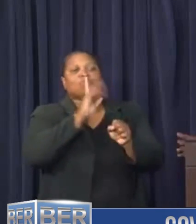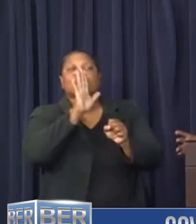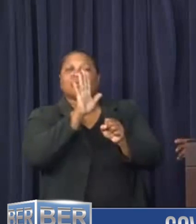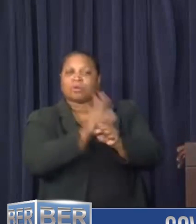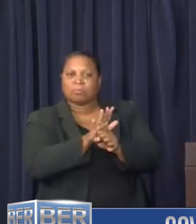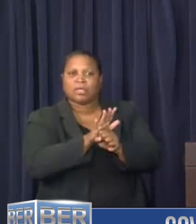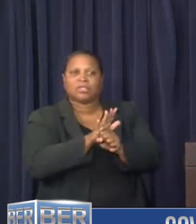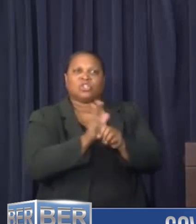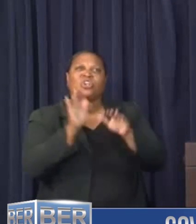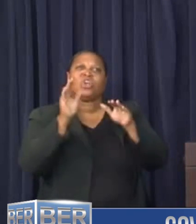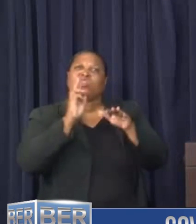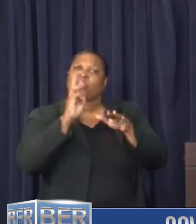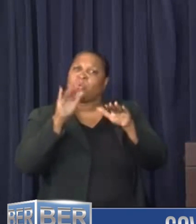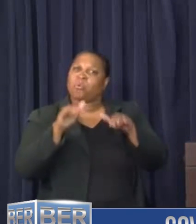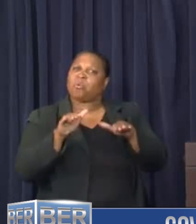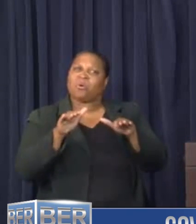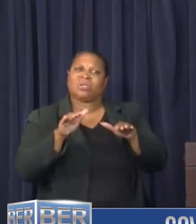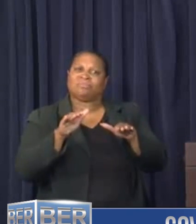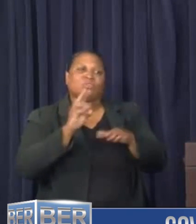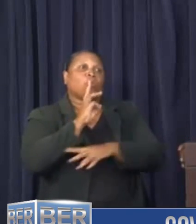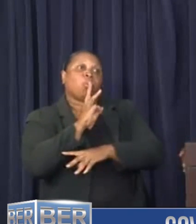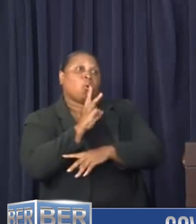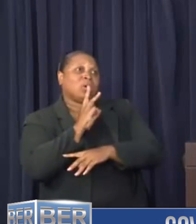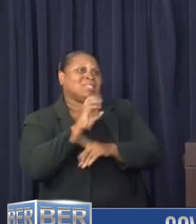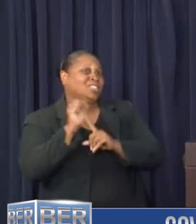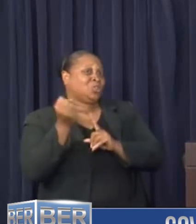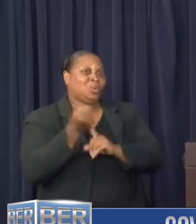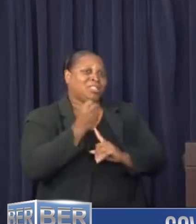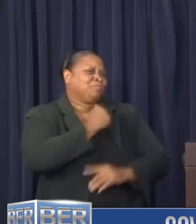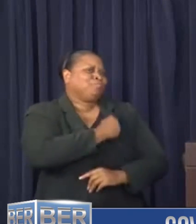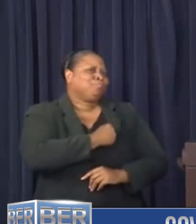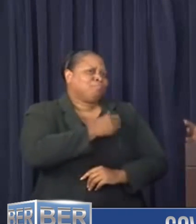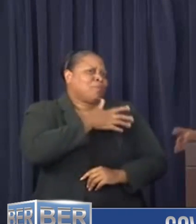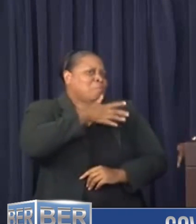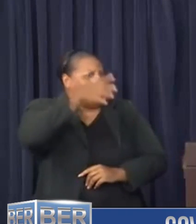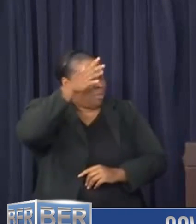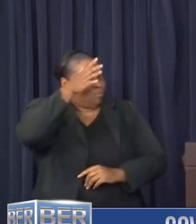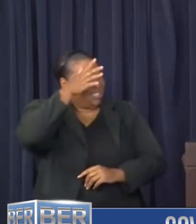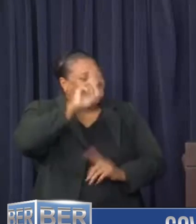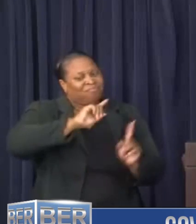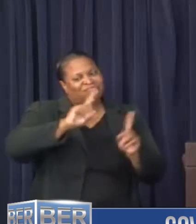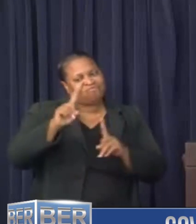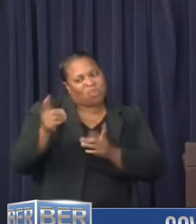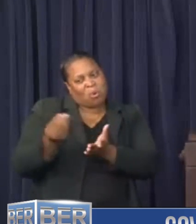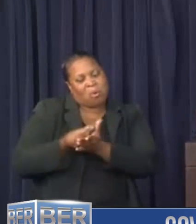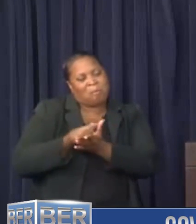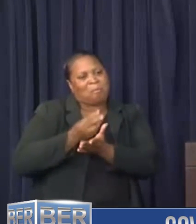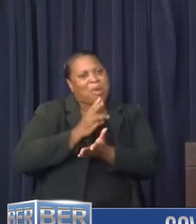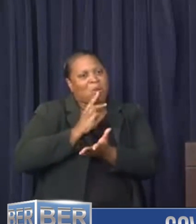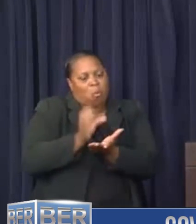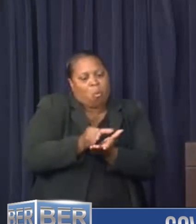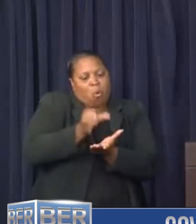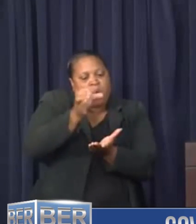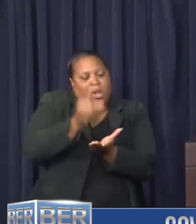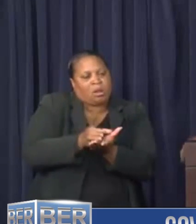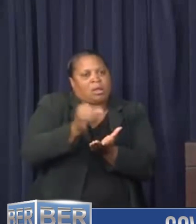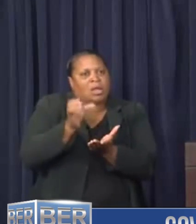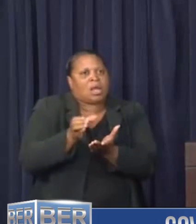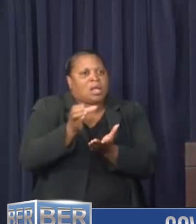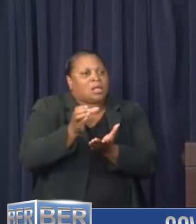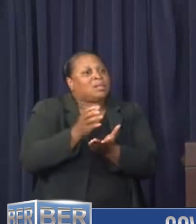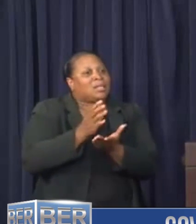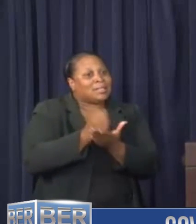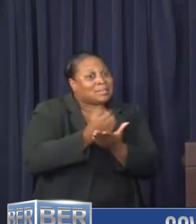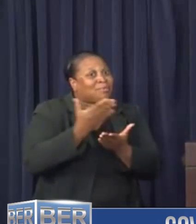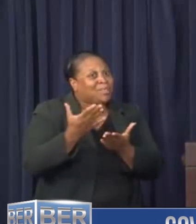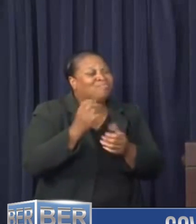the water situation. It's not perfect. And we apologize to moms and dads who have had to go out and purchase water and put water in water bottles. That is